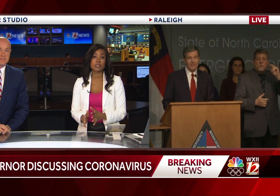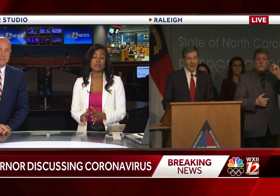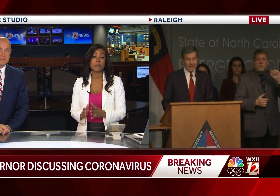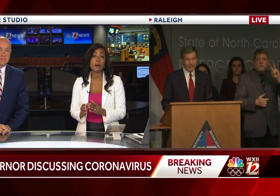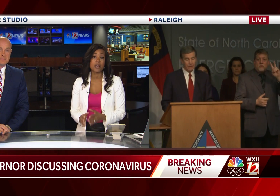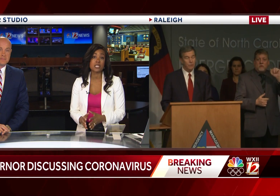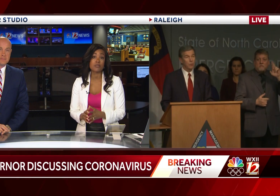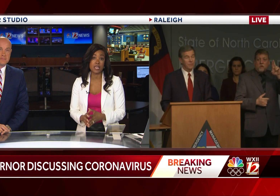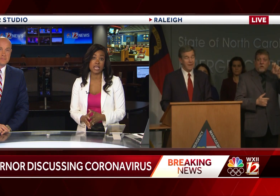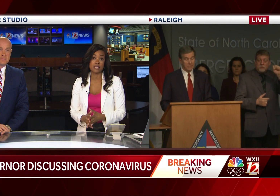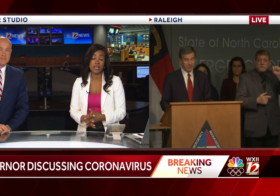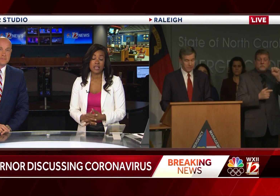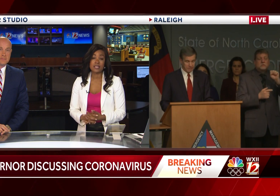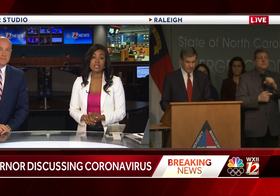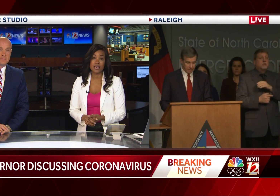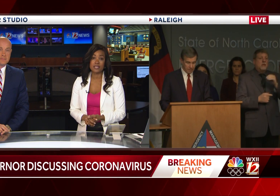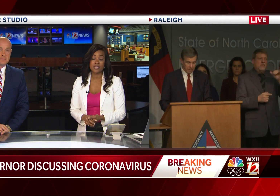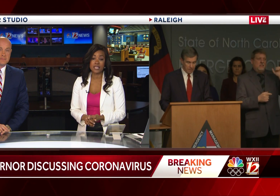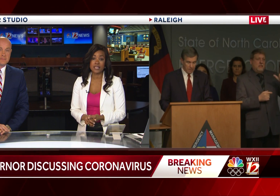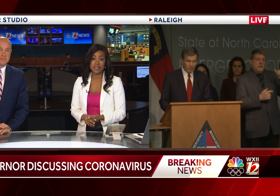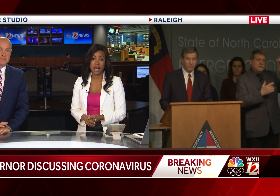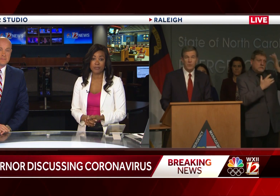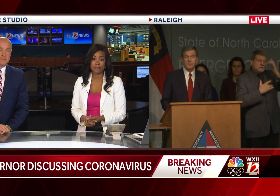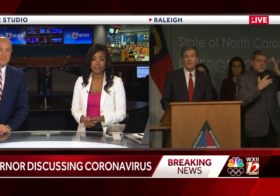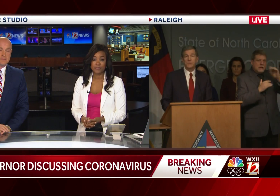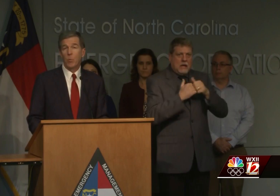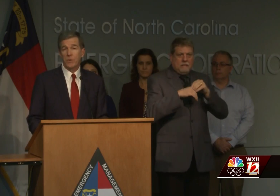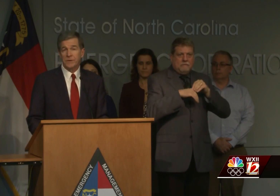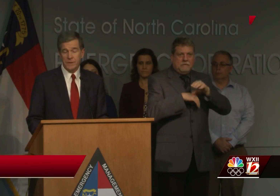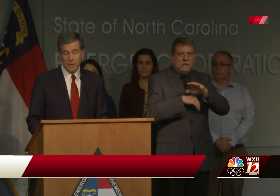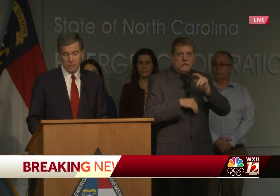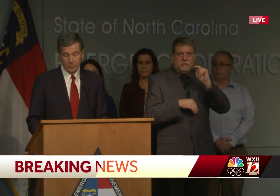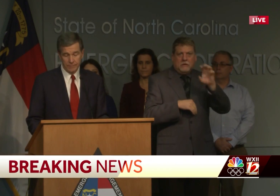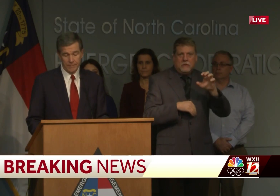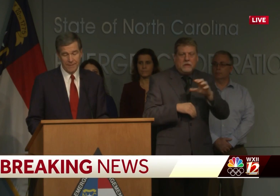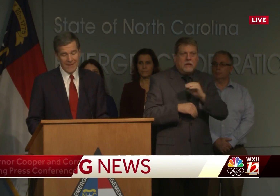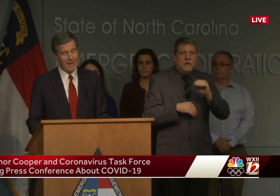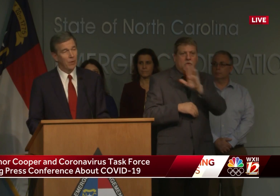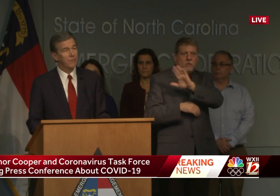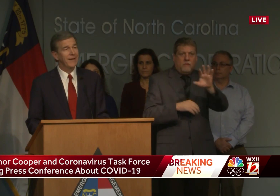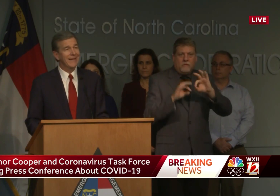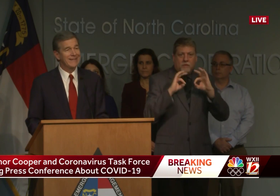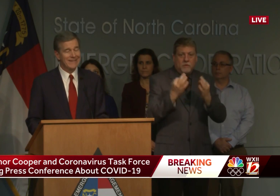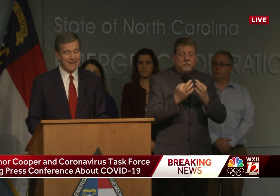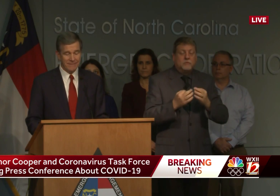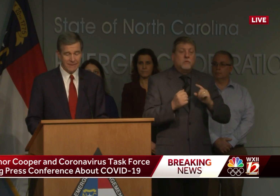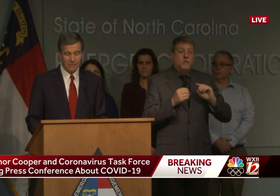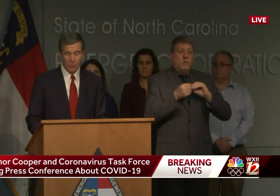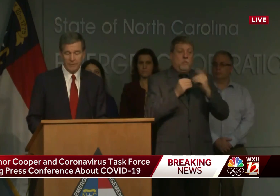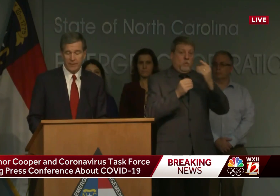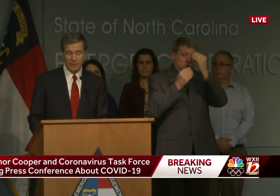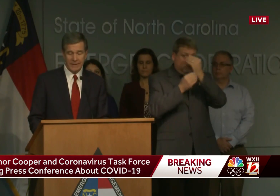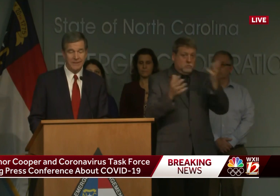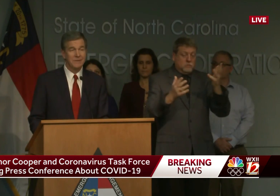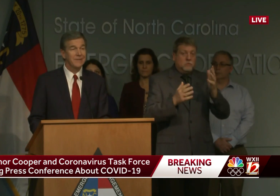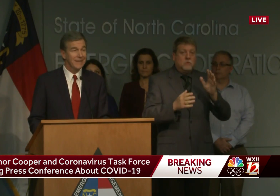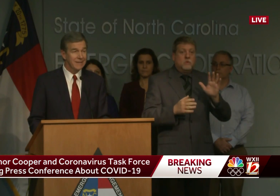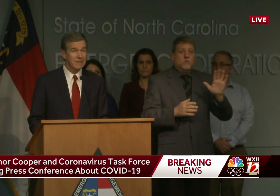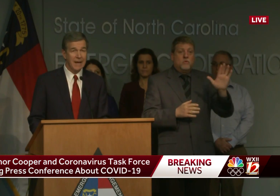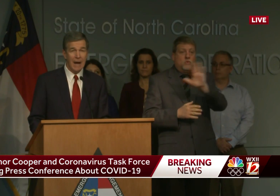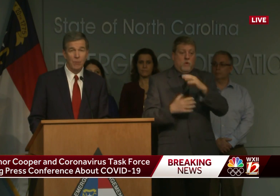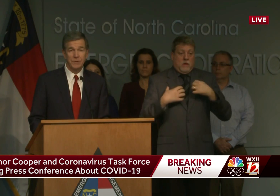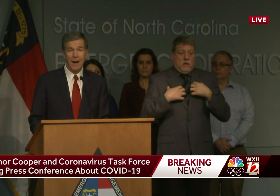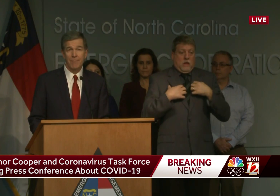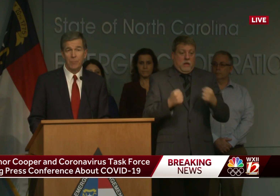presumptively positive case. Let's take a listen in it now. It's important to know that the health and safety of North Carolinians